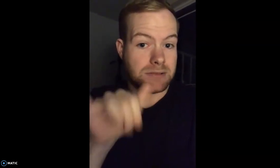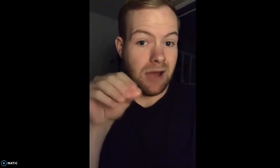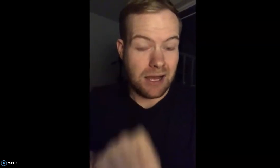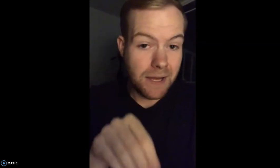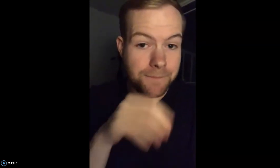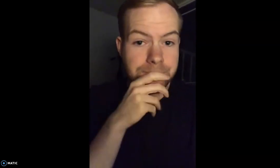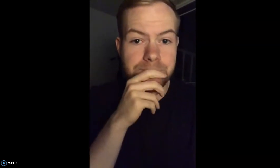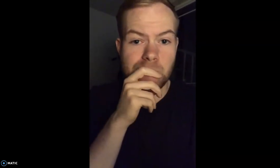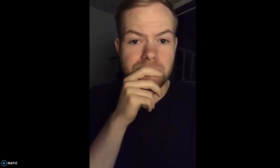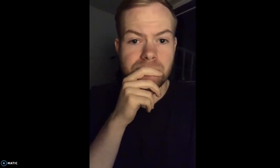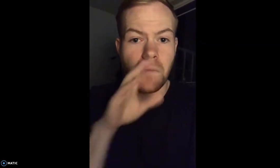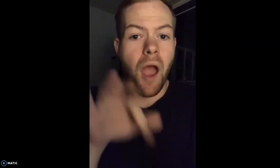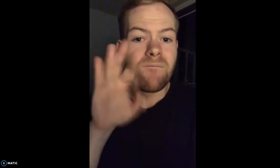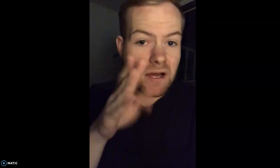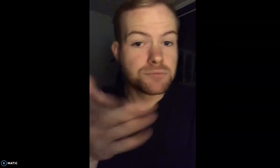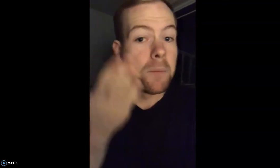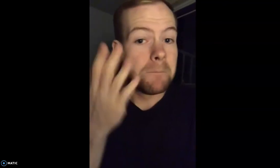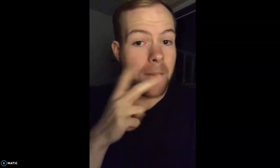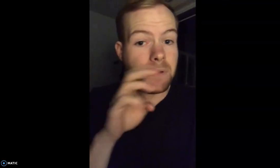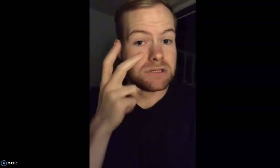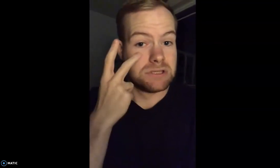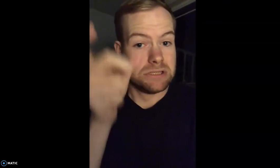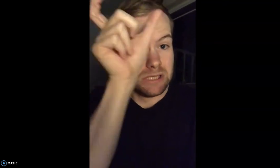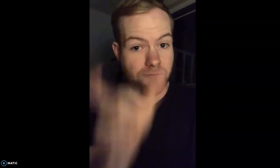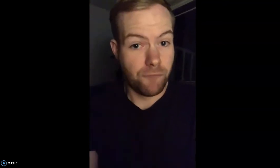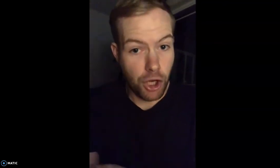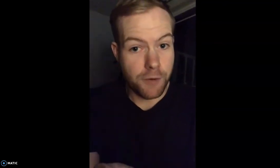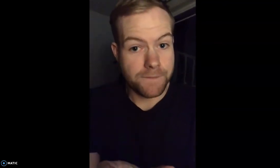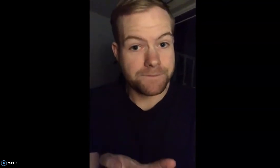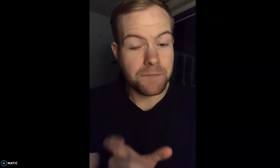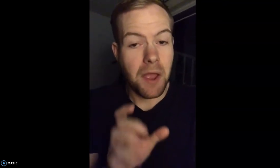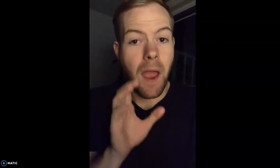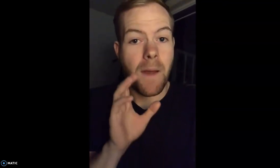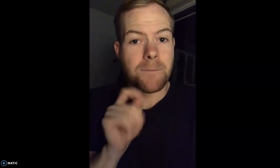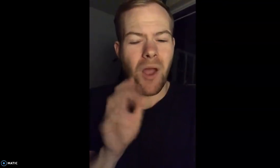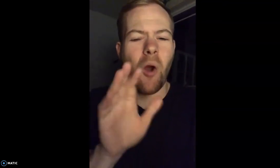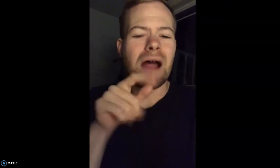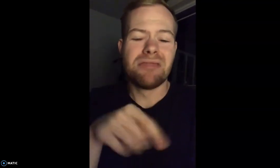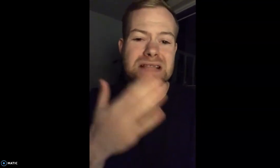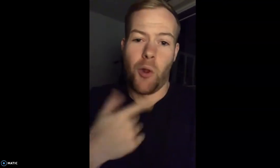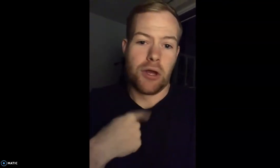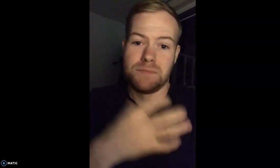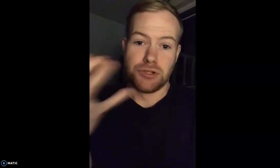And the video is just like this. You see just the one frame in the middle.